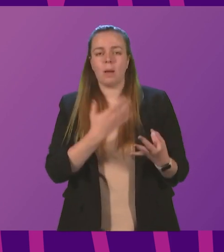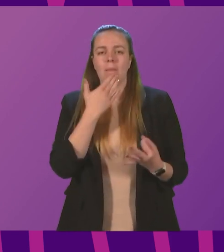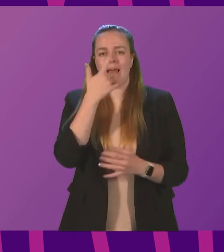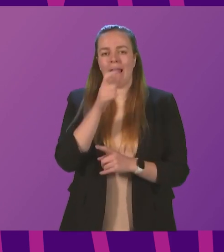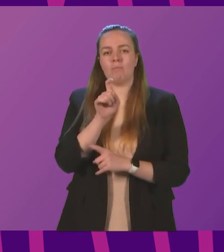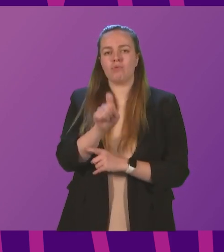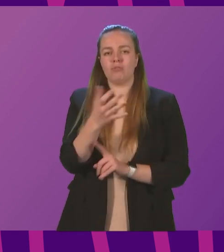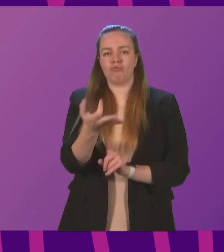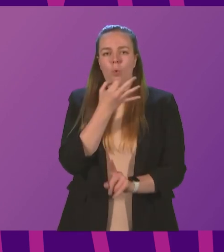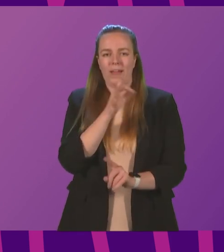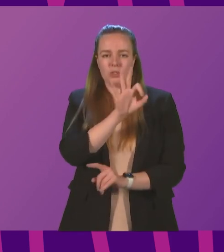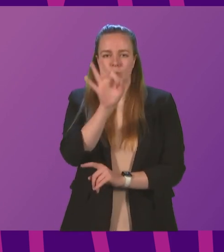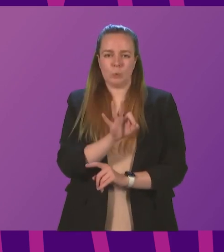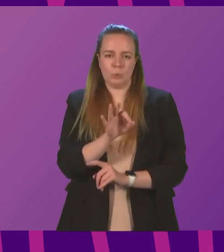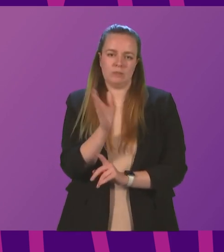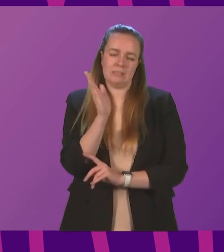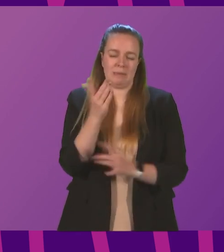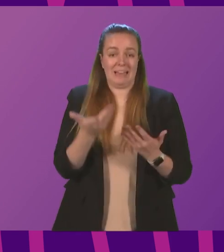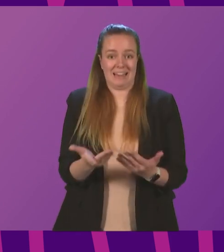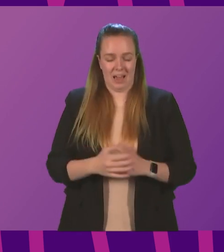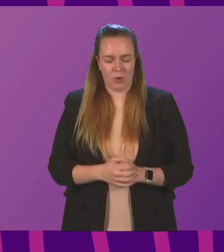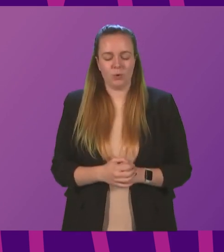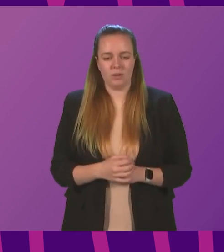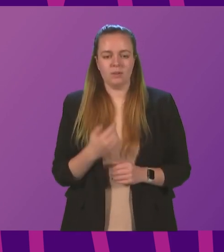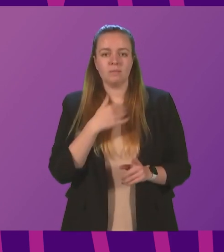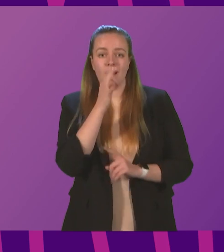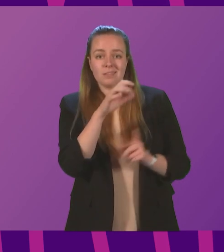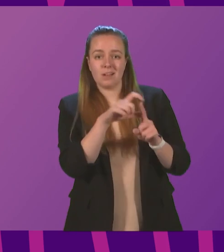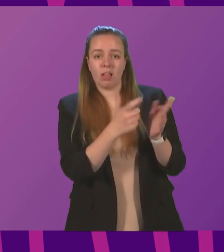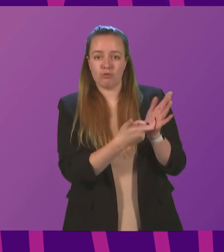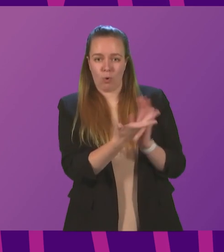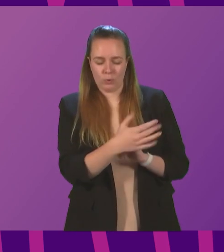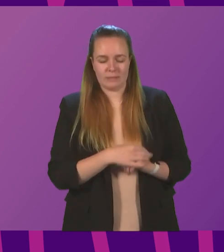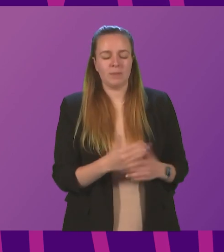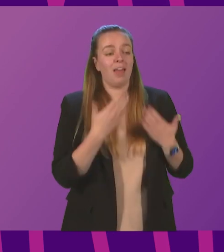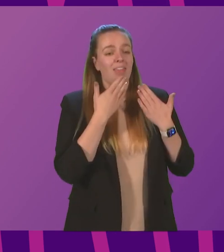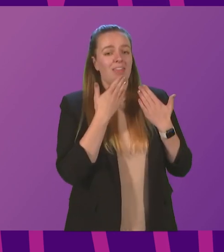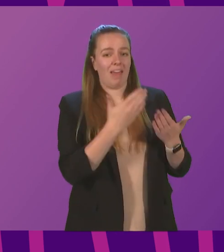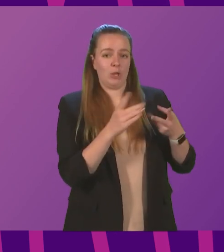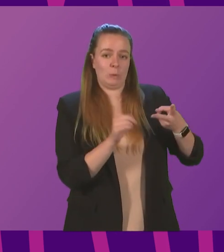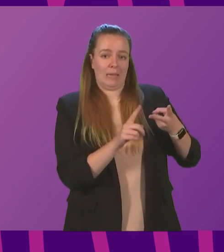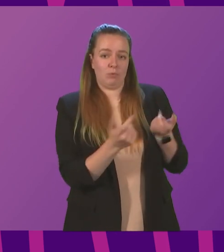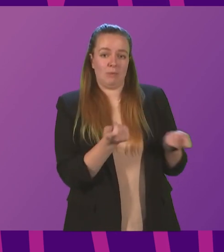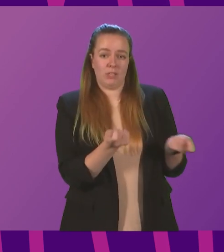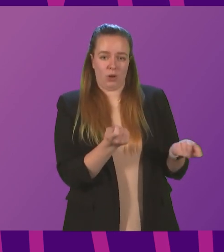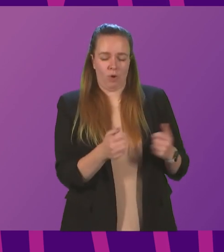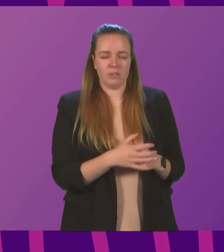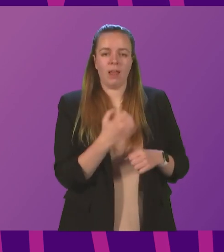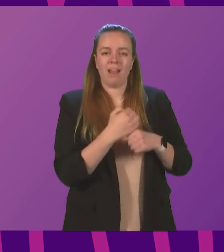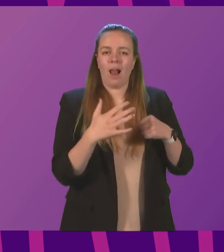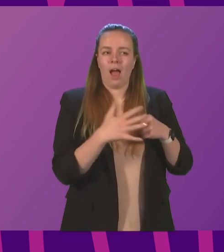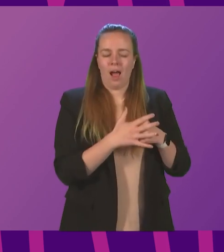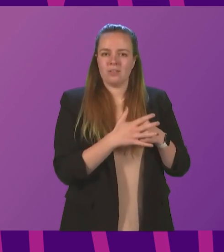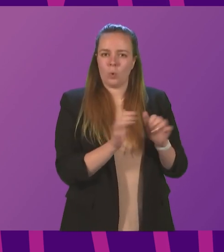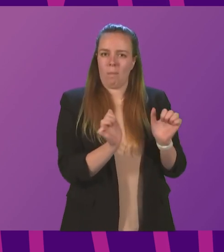press their request to speak buttons now. I call Douglas Ross. Thank you very much, Deputy Presiding Officer. The Glasgow Pact